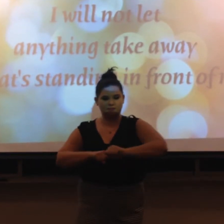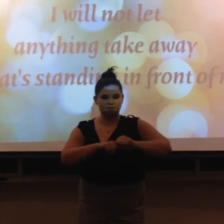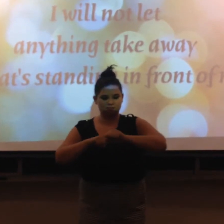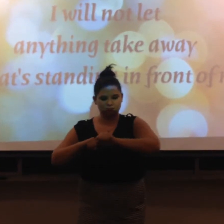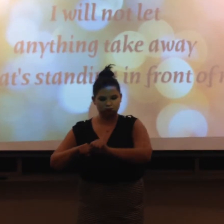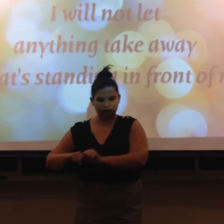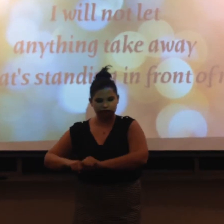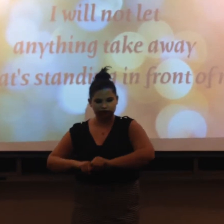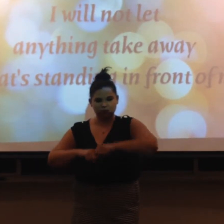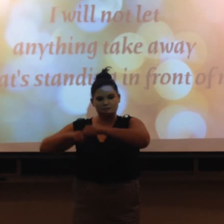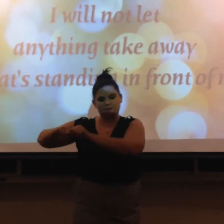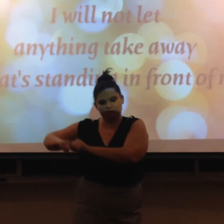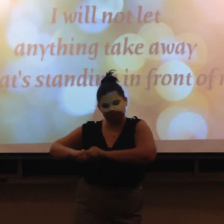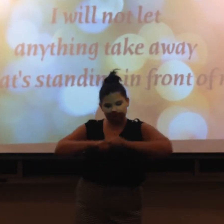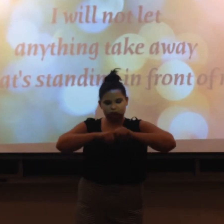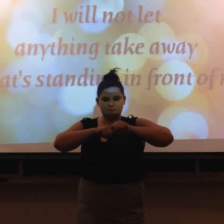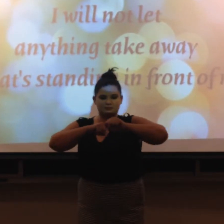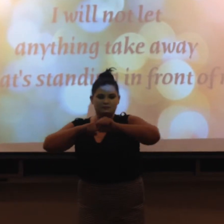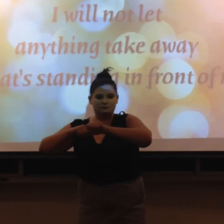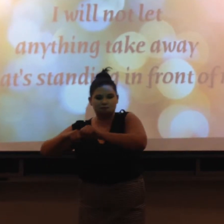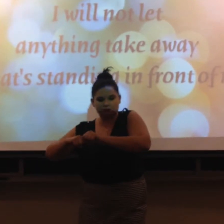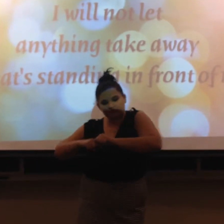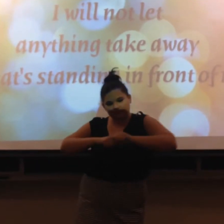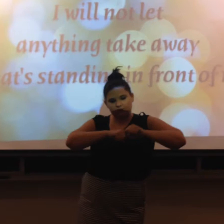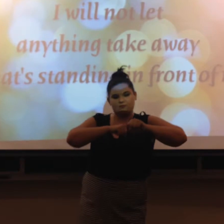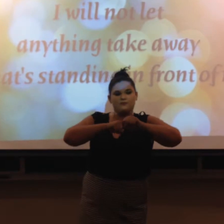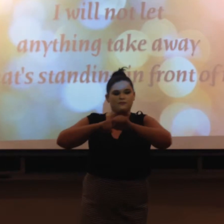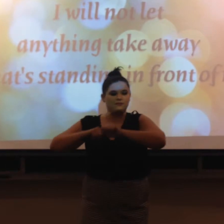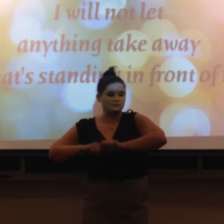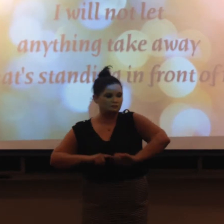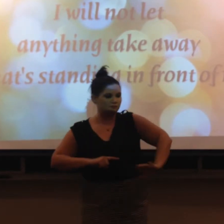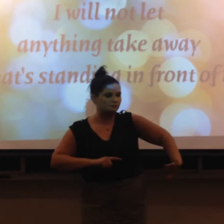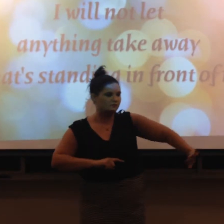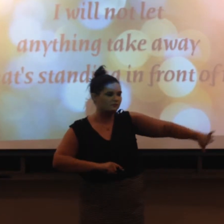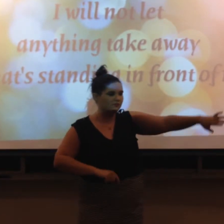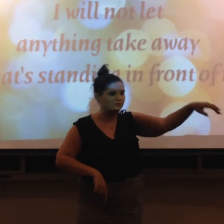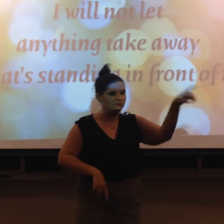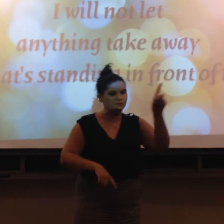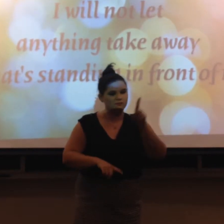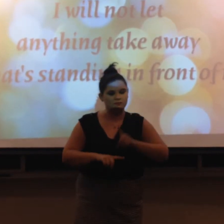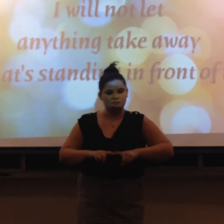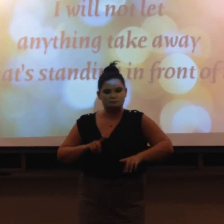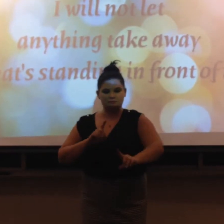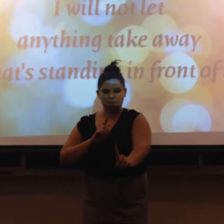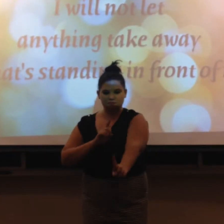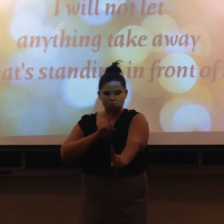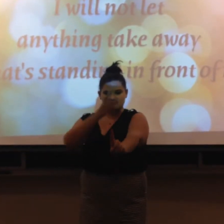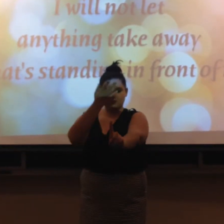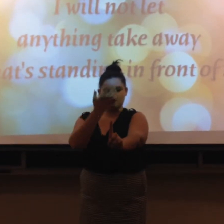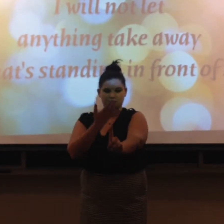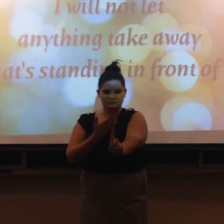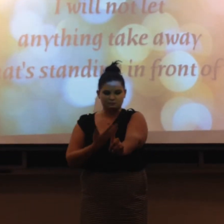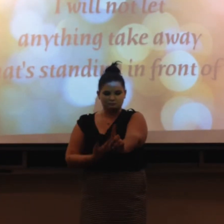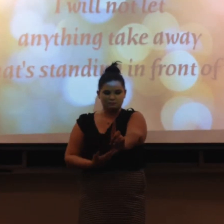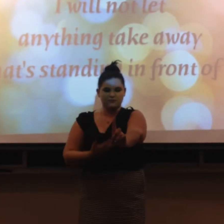anything take away Standing in front